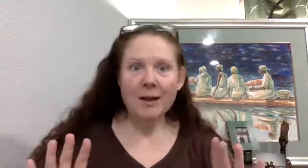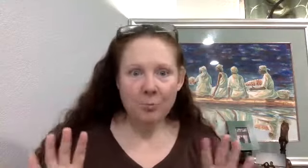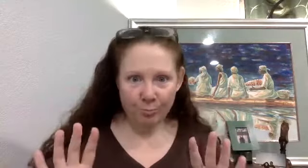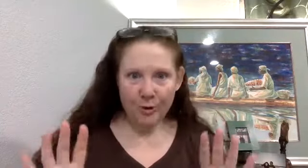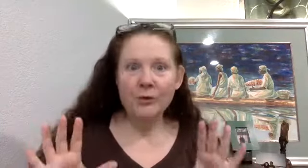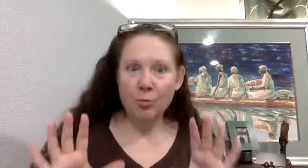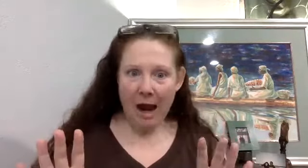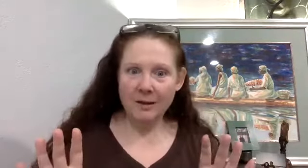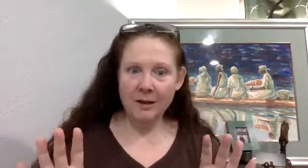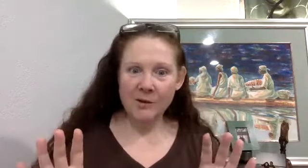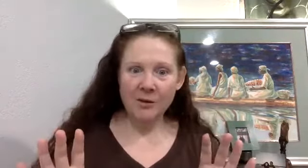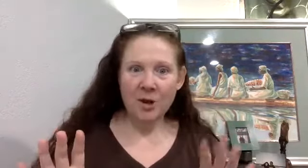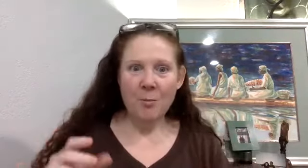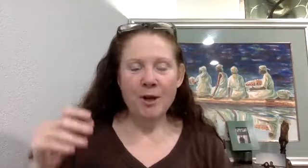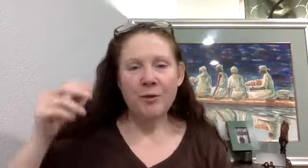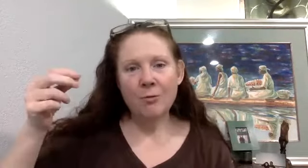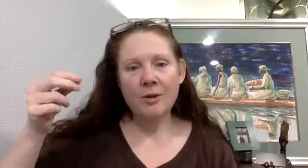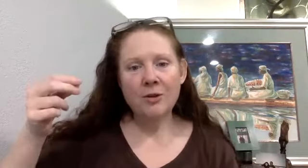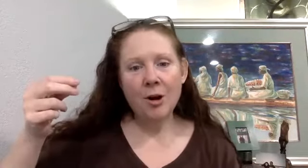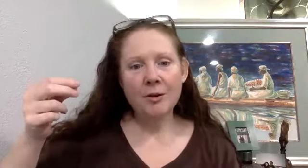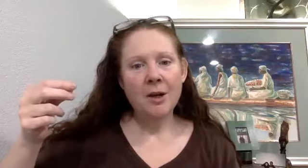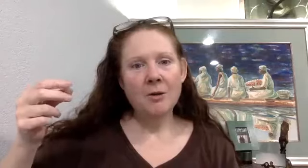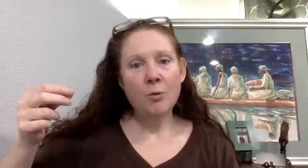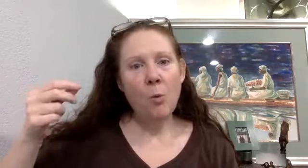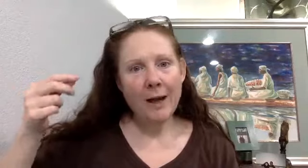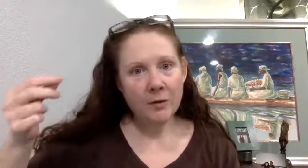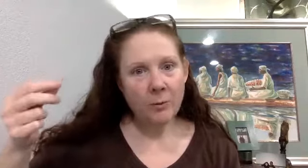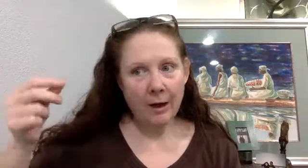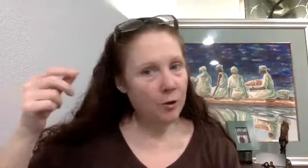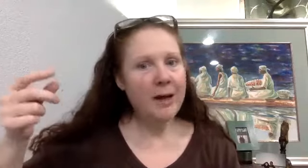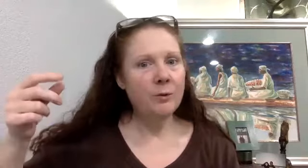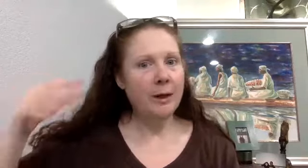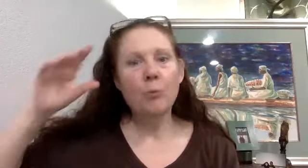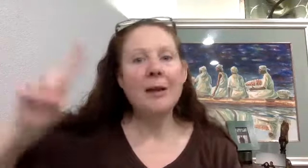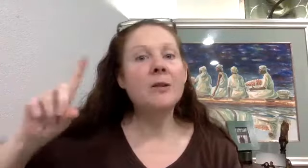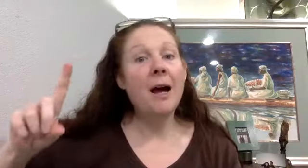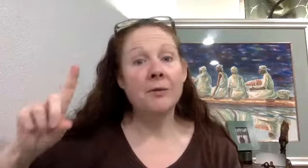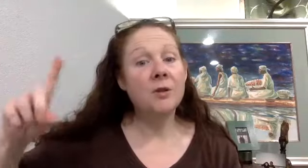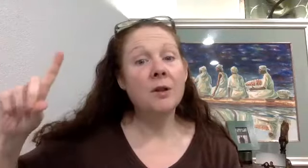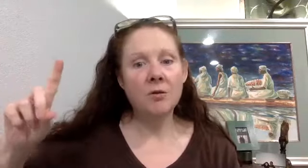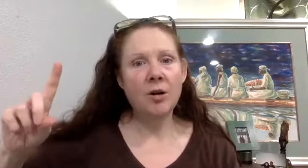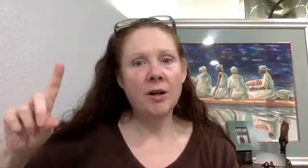personal practice. But if you would start to once a week or twice a week, once a month just to get started,